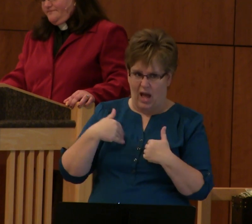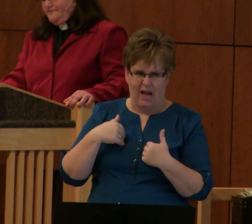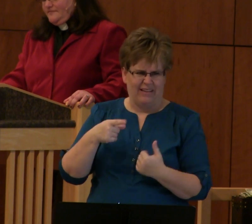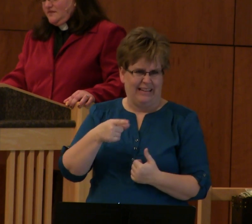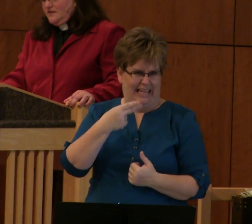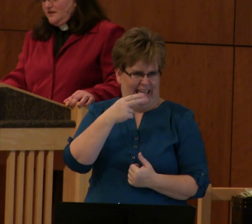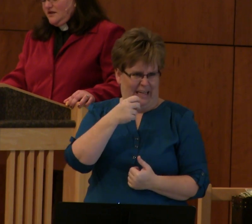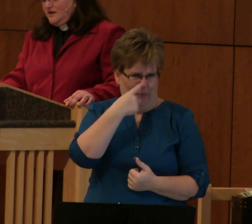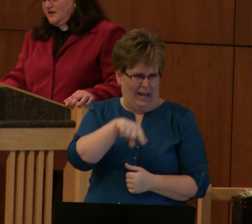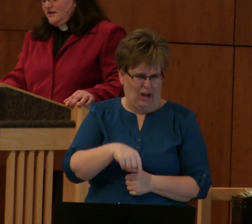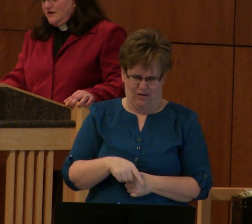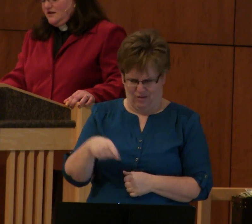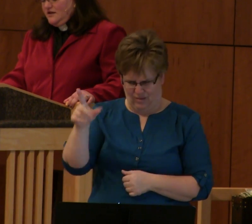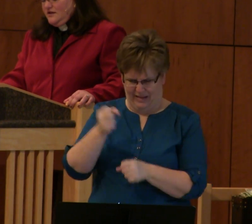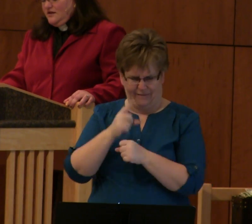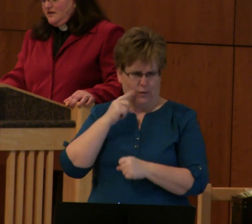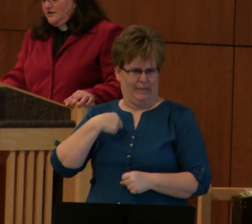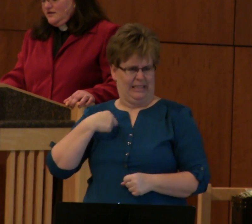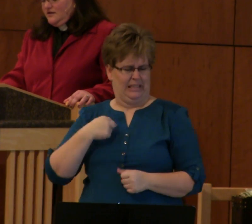for him.